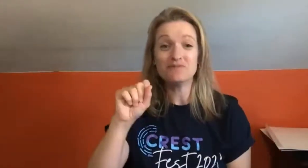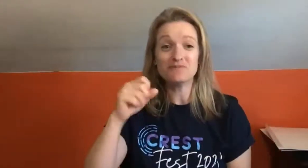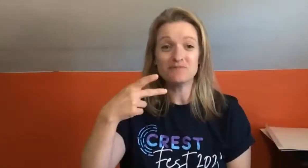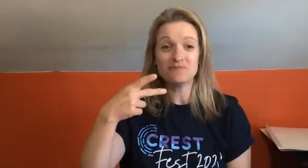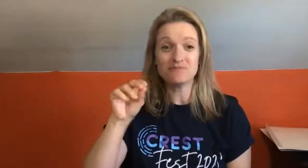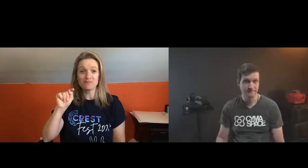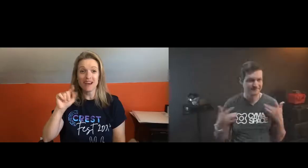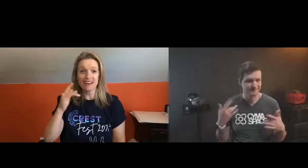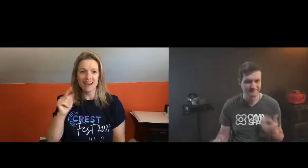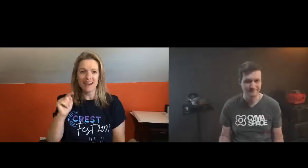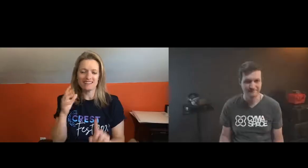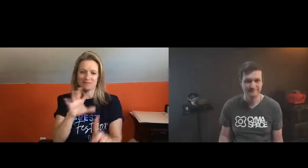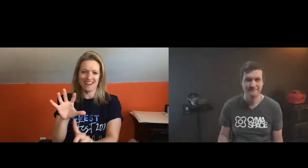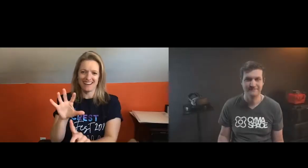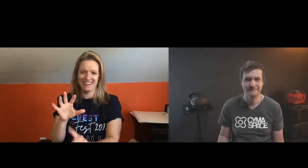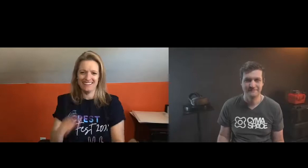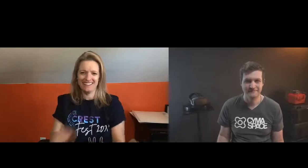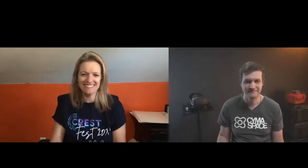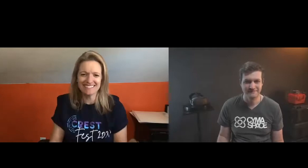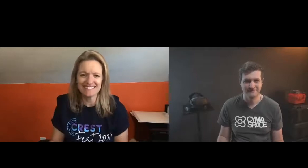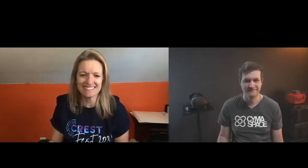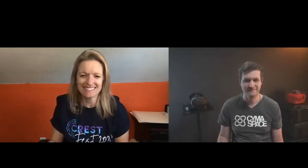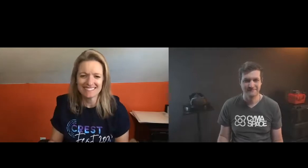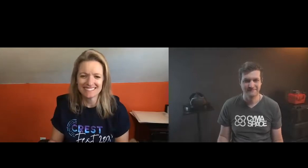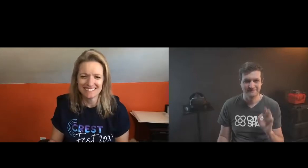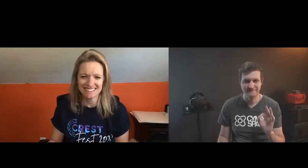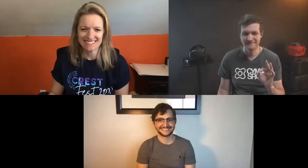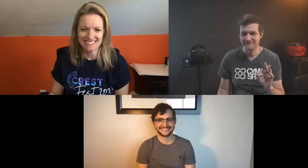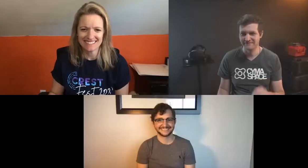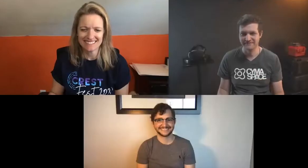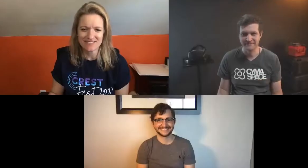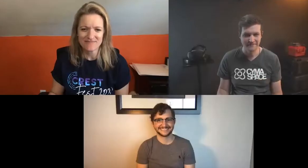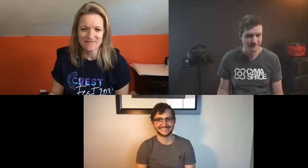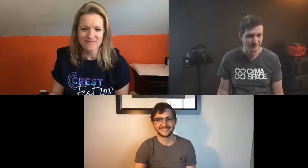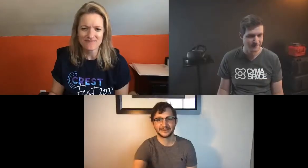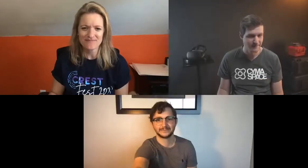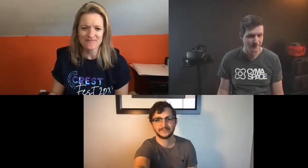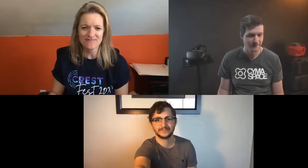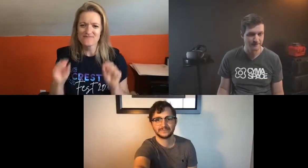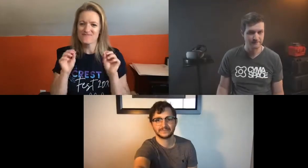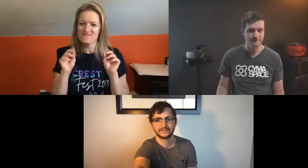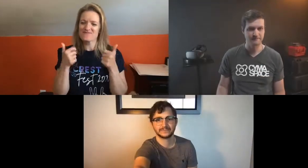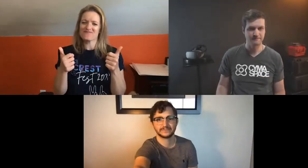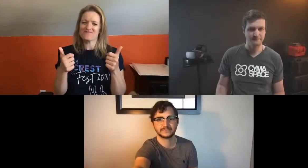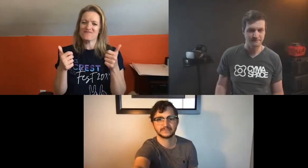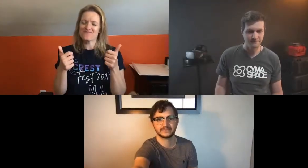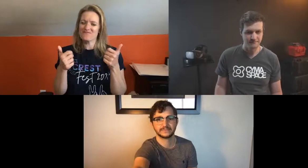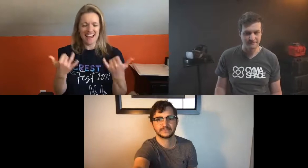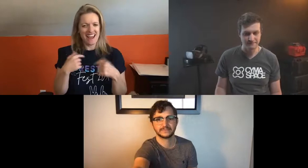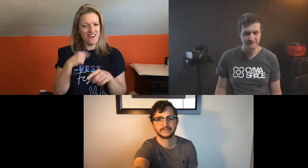hi and could we spotlight or have each of them spotlighted please